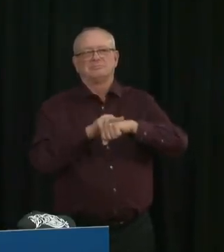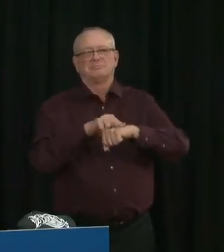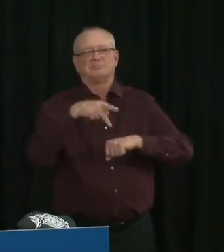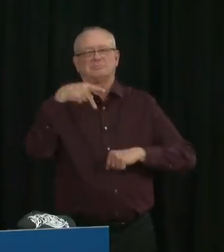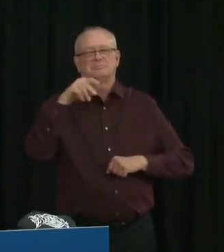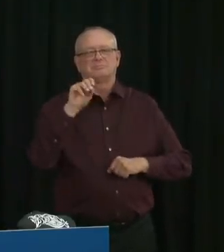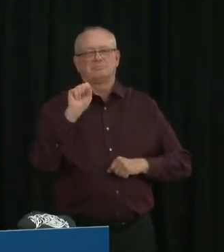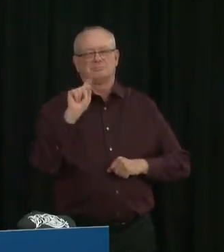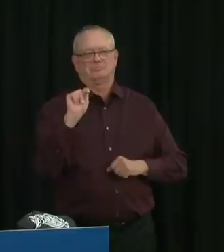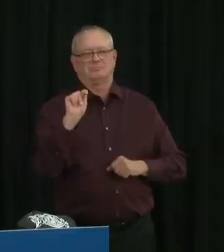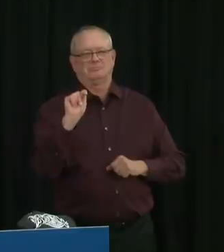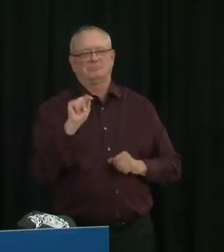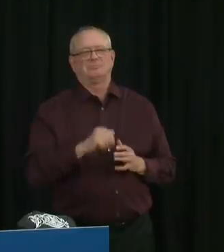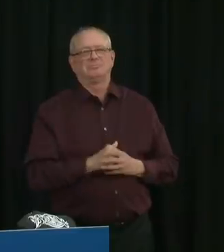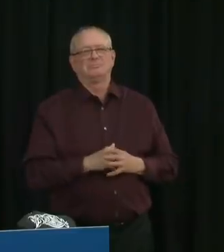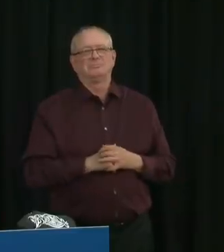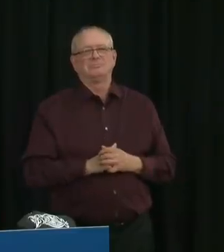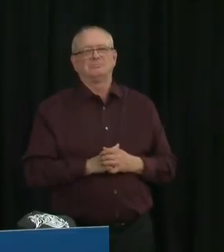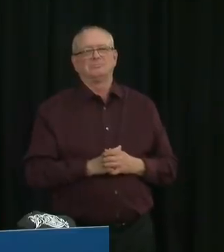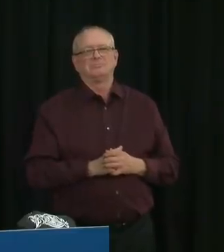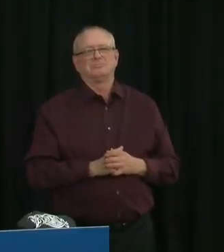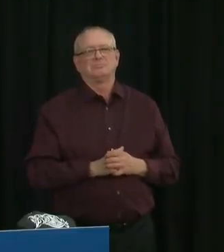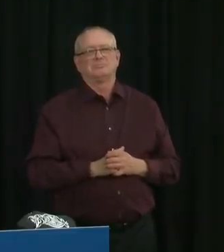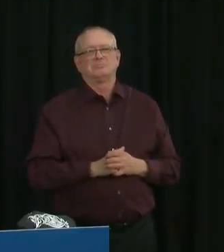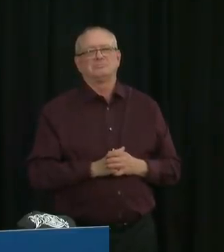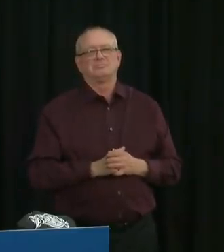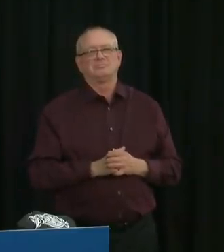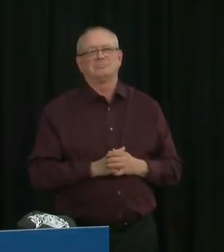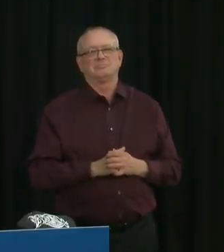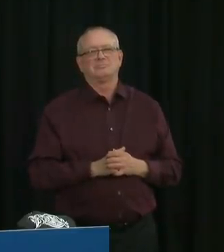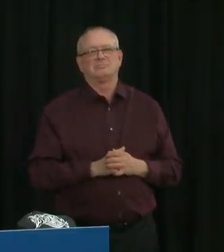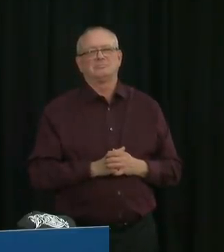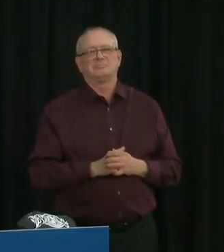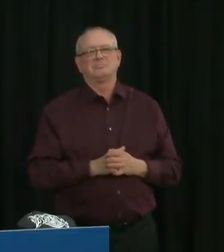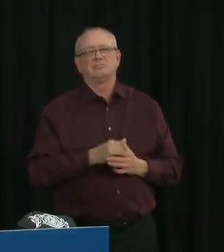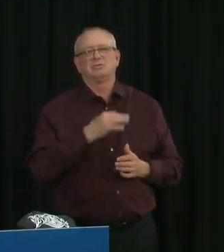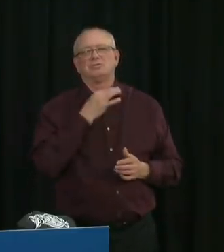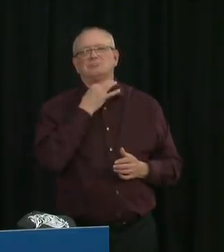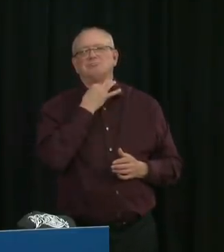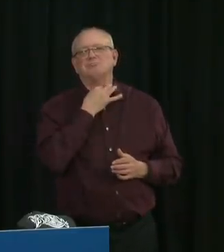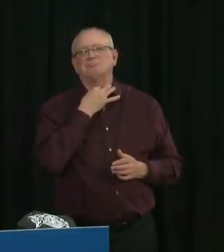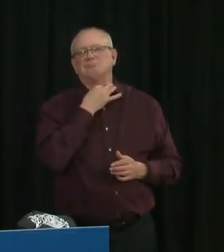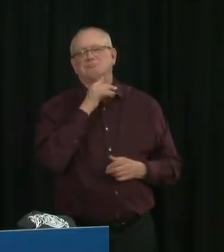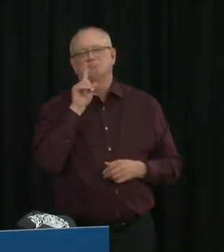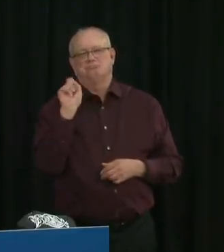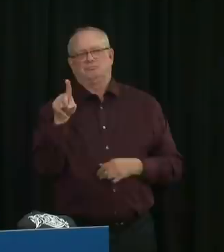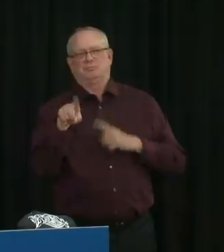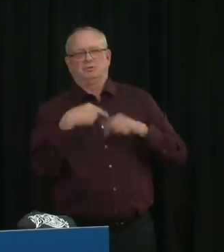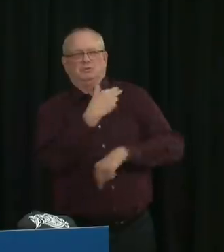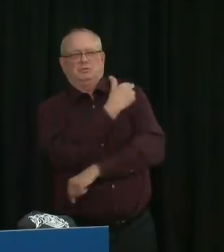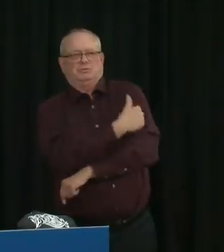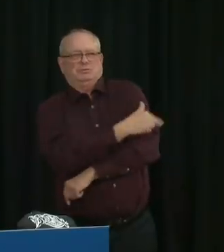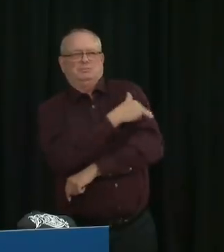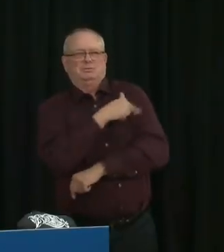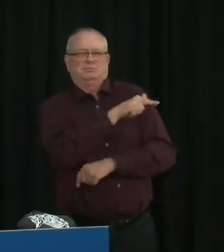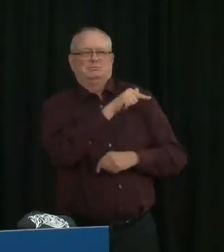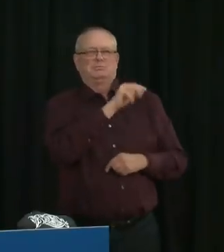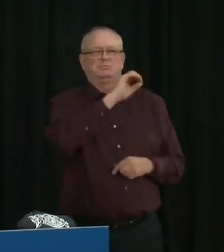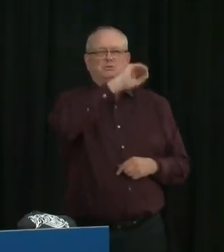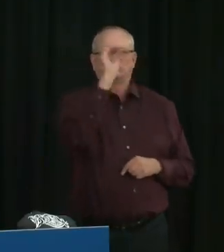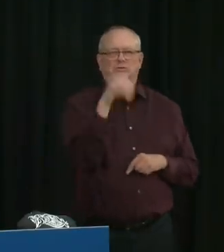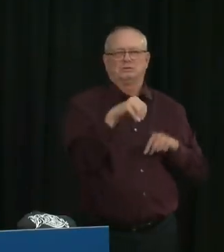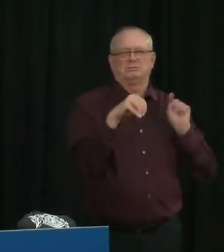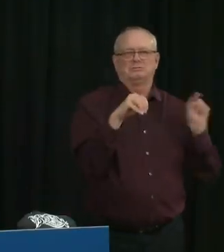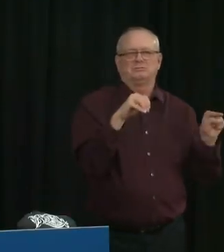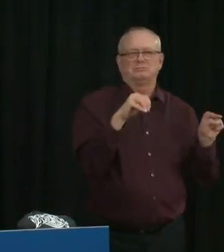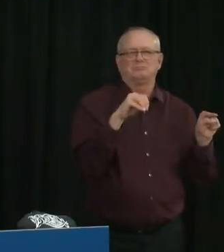Go ahead, Tyler. I just had a question about the hospitalization rate. I'm wondering if you know offhand what